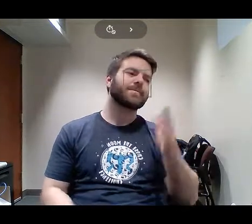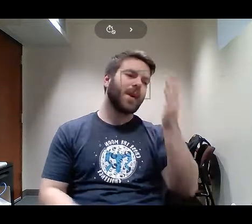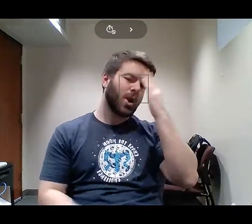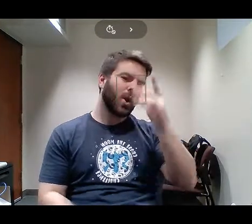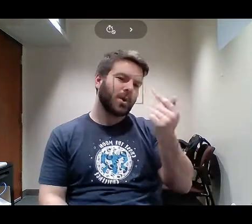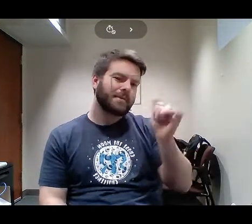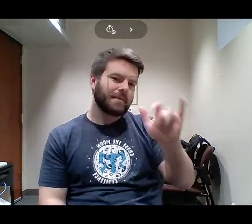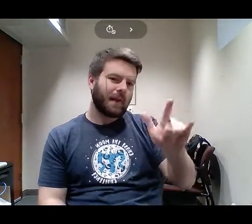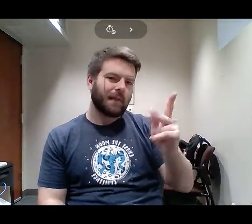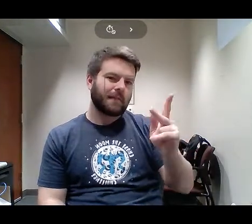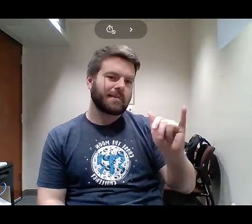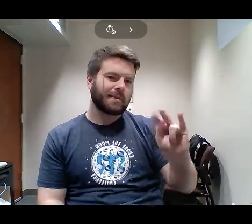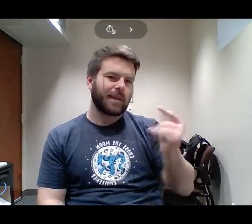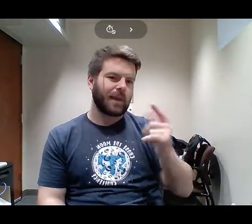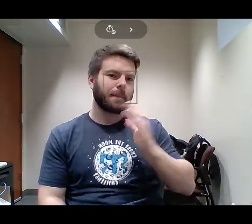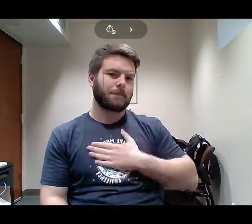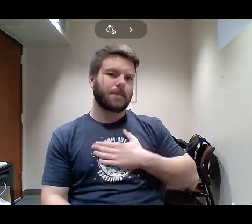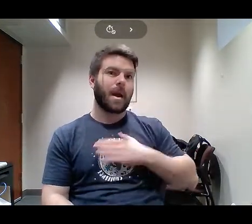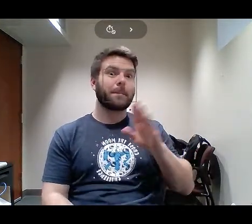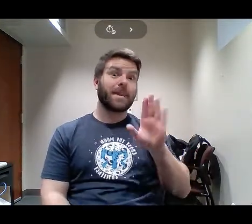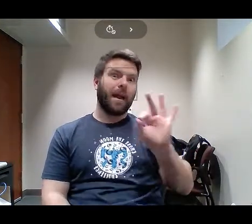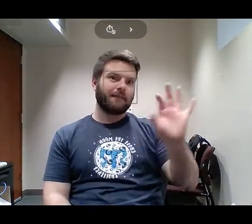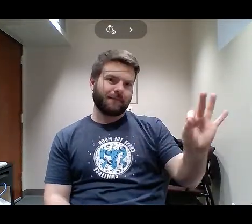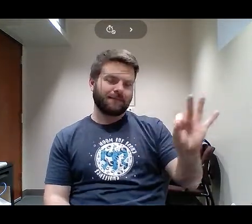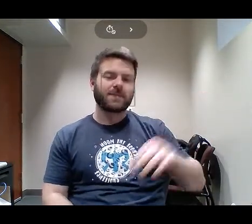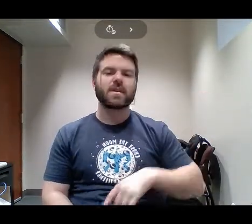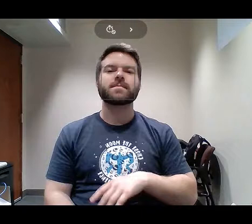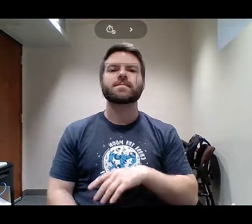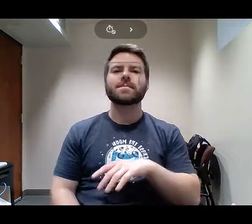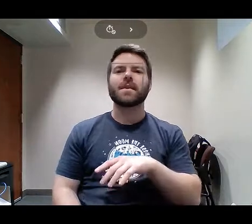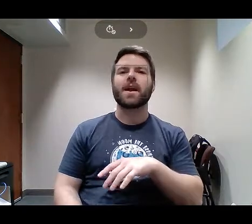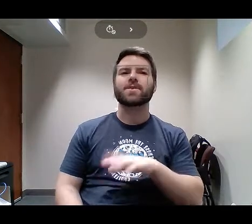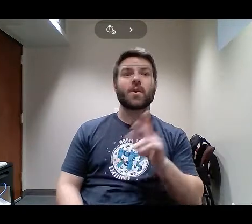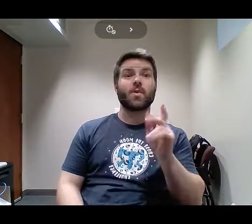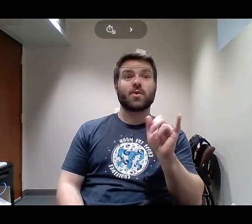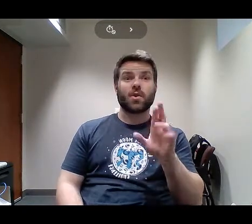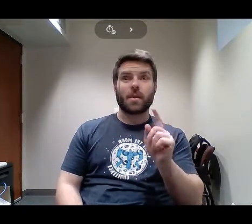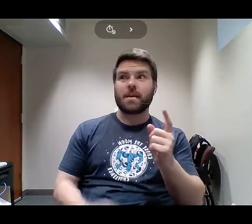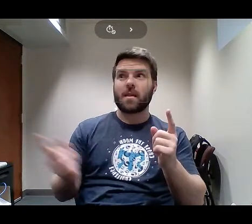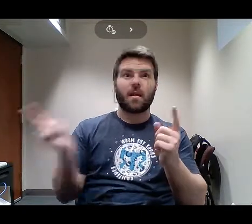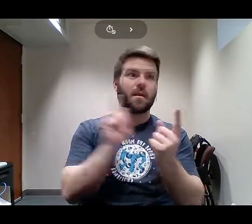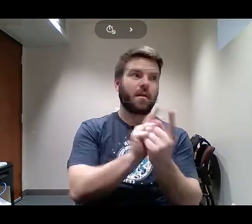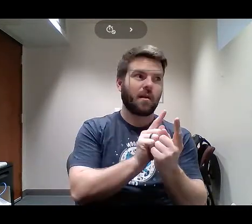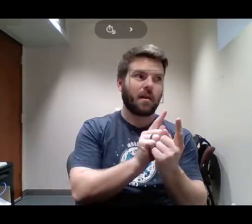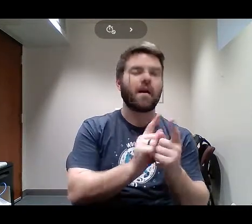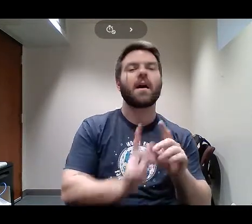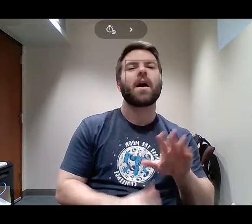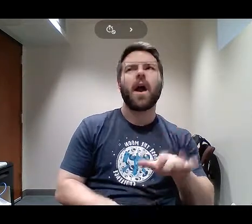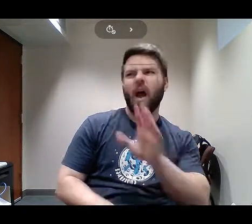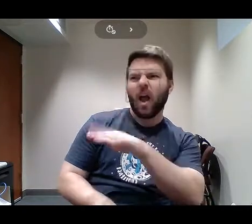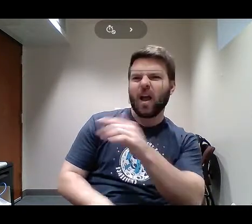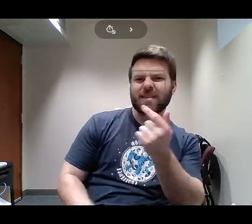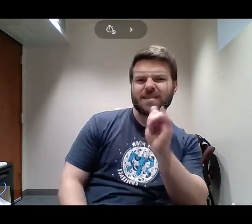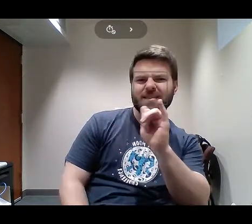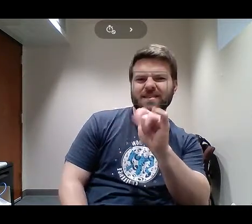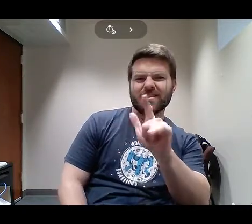And so somebody comes up to Kirby and they say, oh, my God, is that Gail King? And Kirby's like, uh-huh,